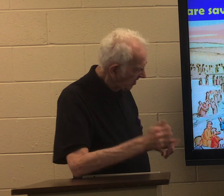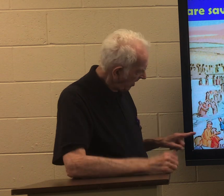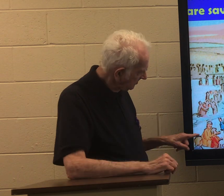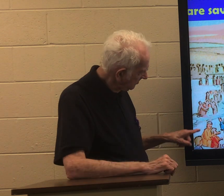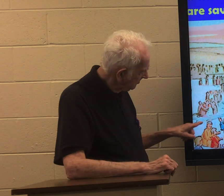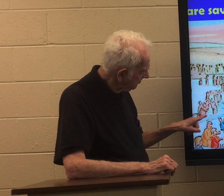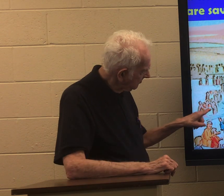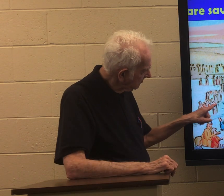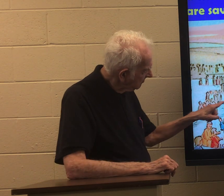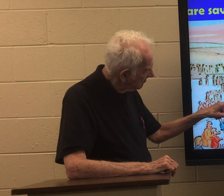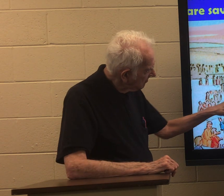many people were baptized